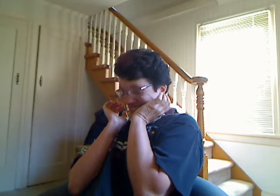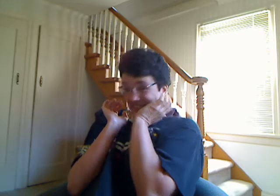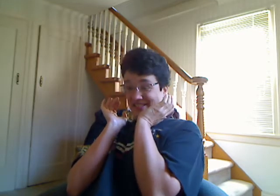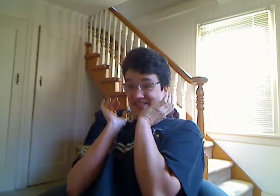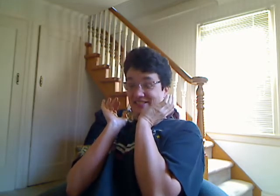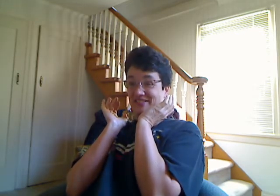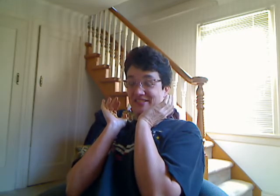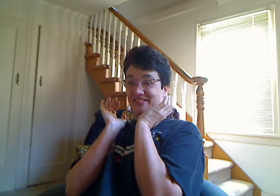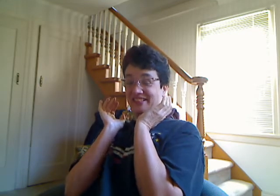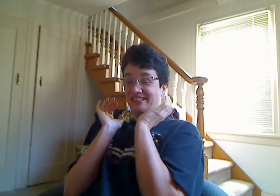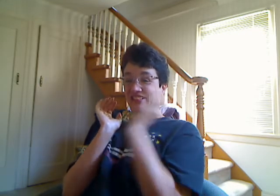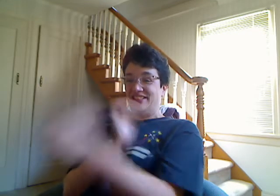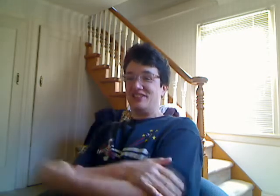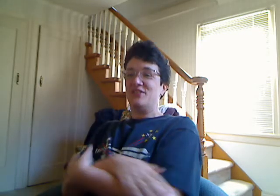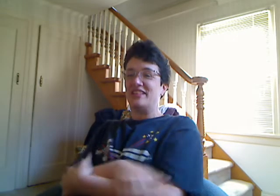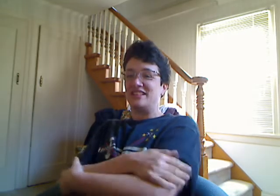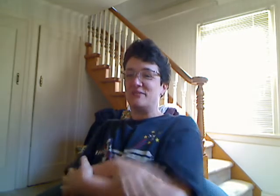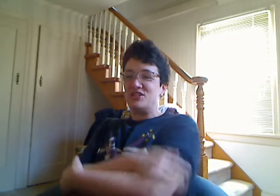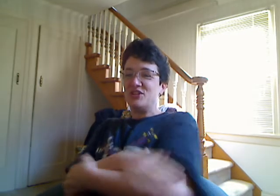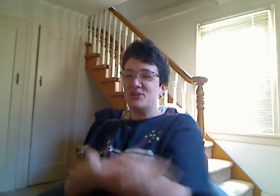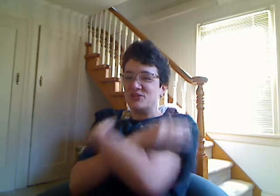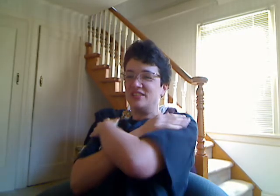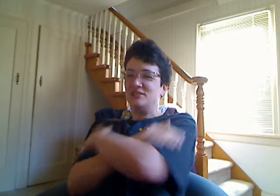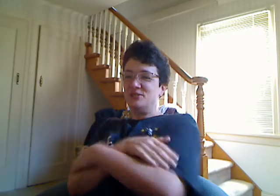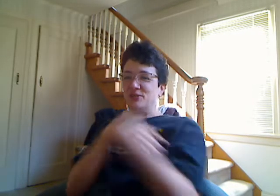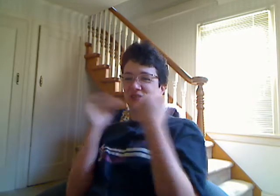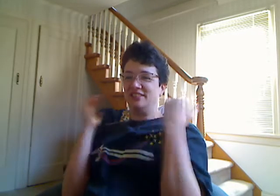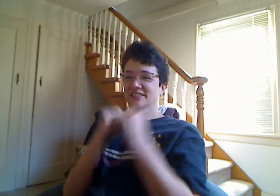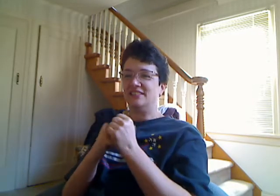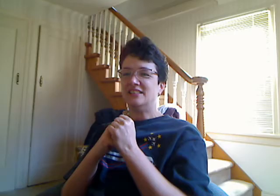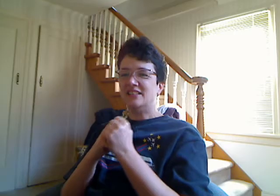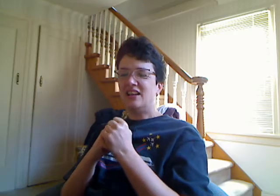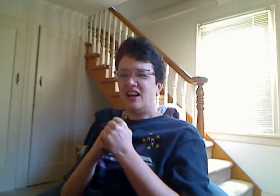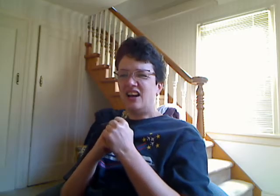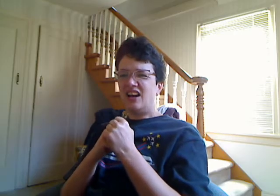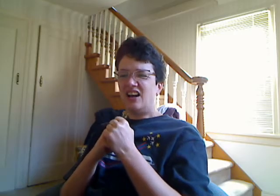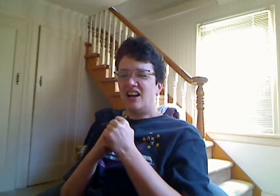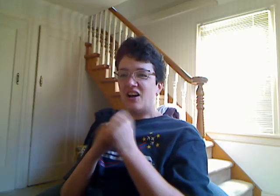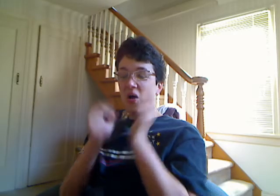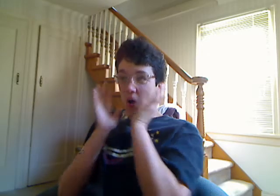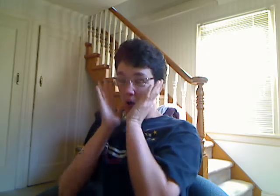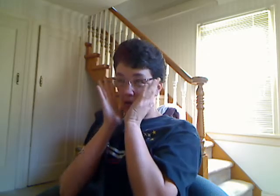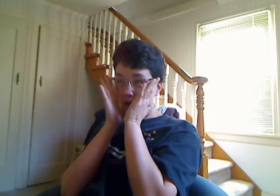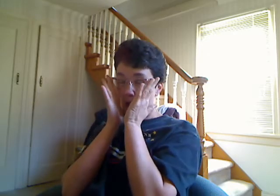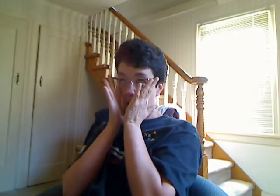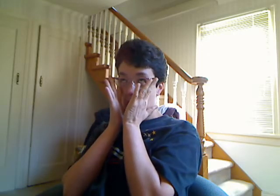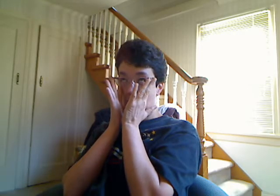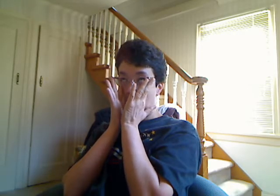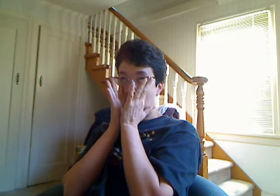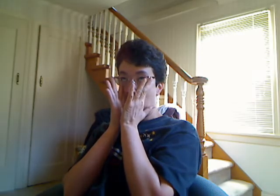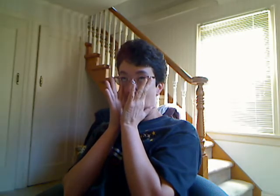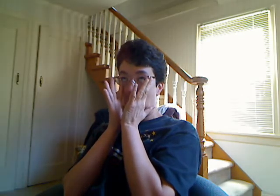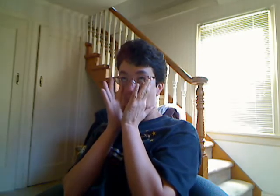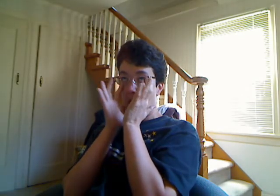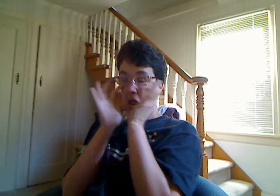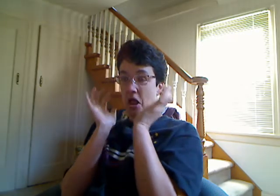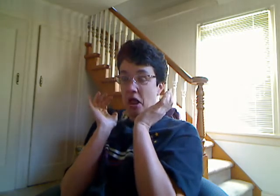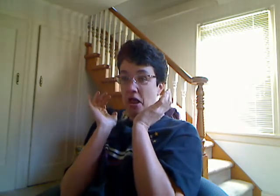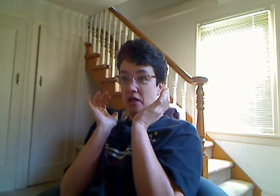Oh! Oh, it's getting chills! Ugh! Oh! Oh my god! Okay, I